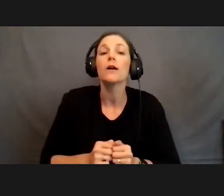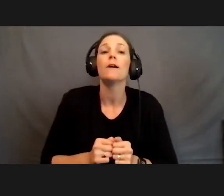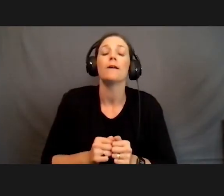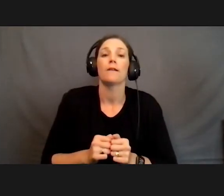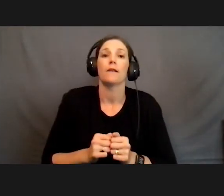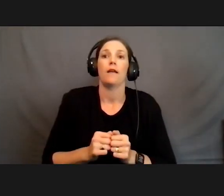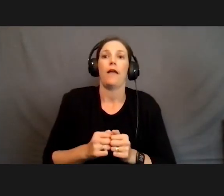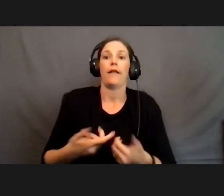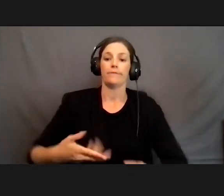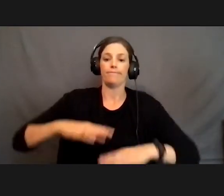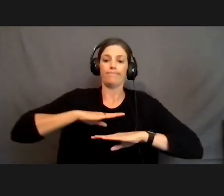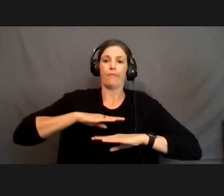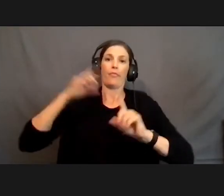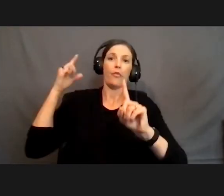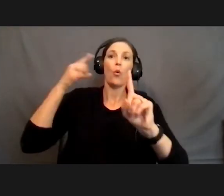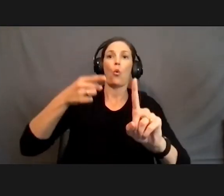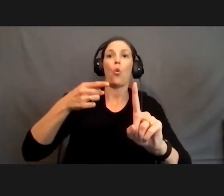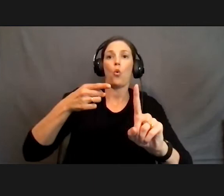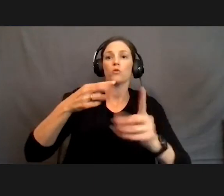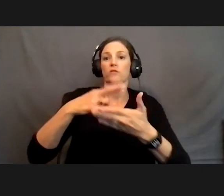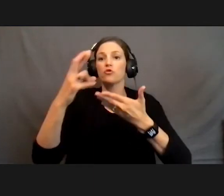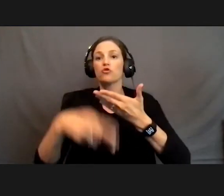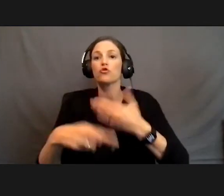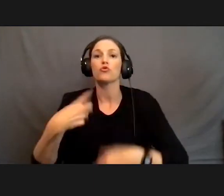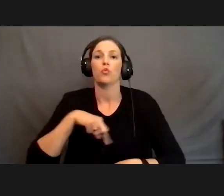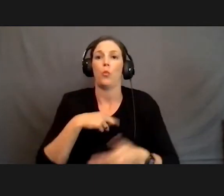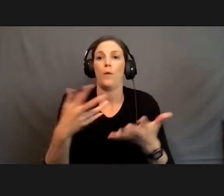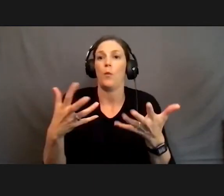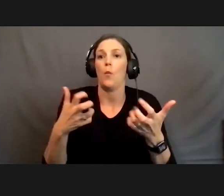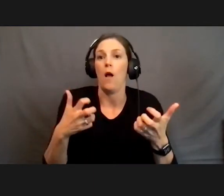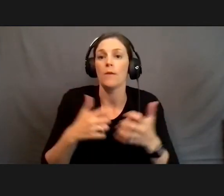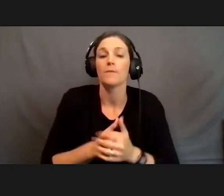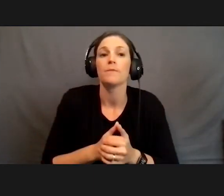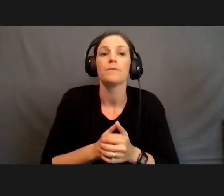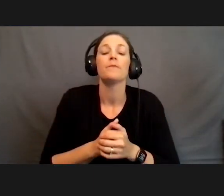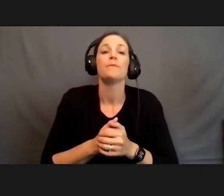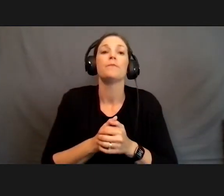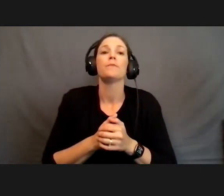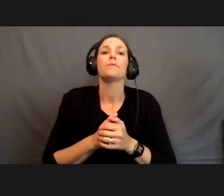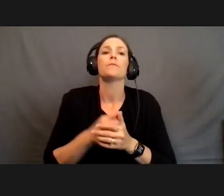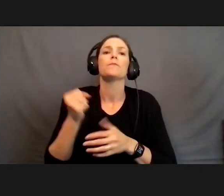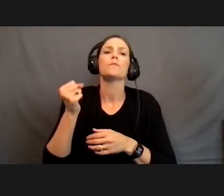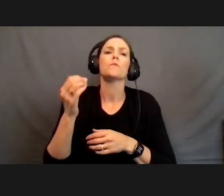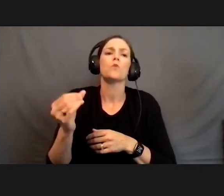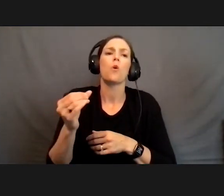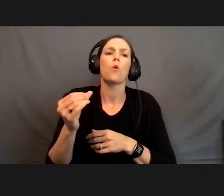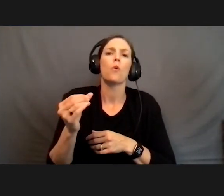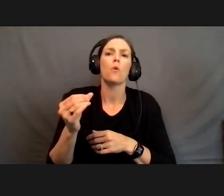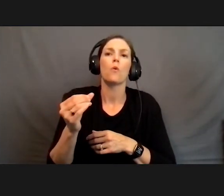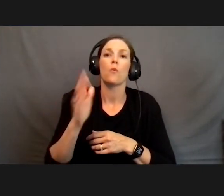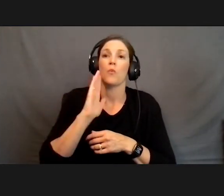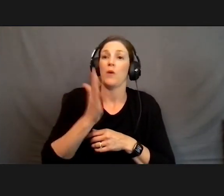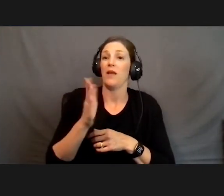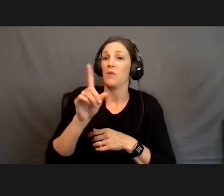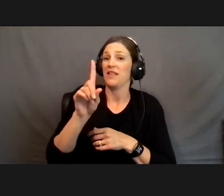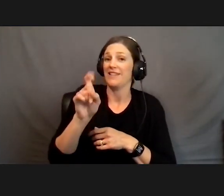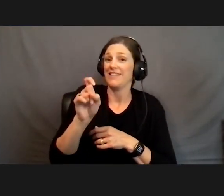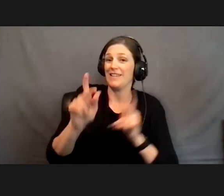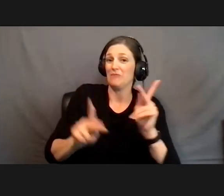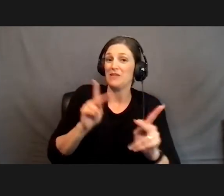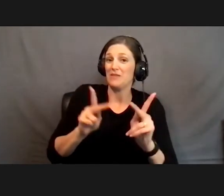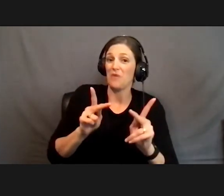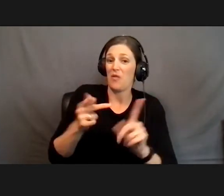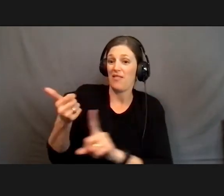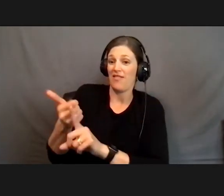and fulfill the goals and outcomes that we have for it. Um, so, um, are going to need folks who are experts